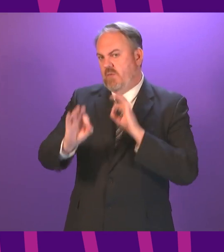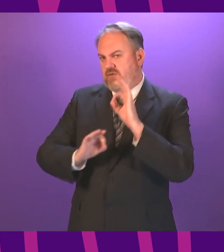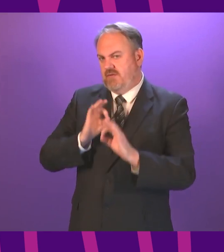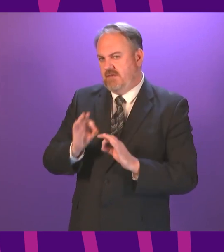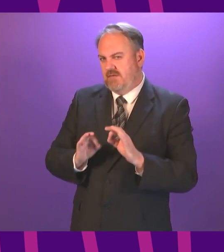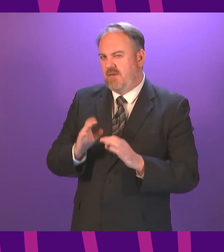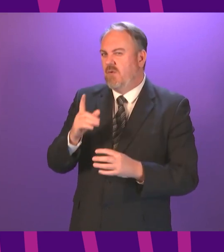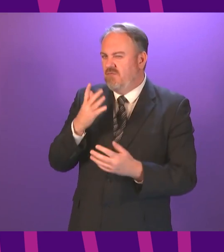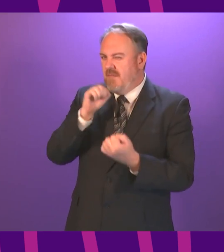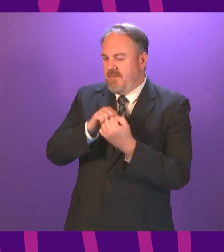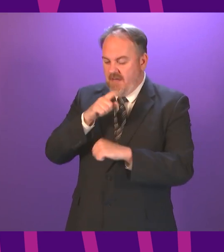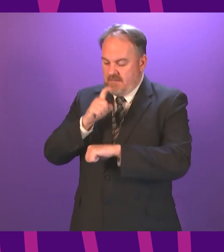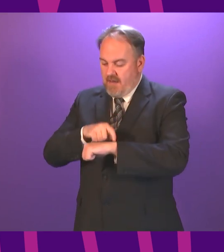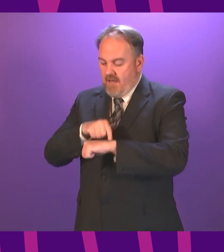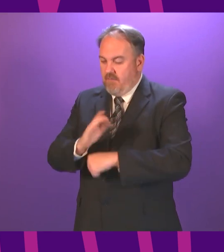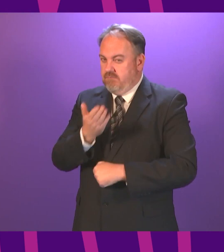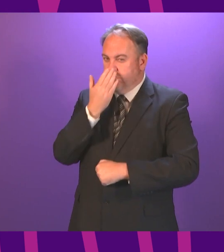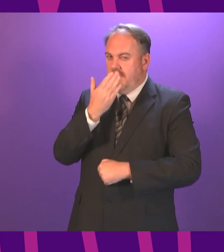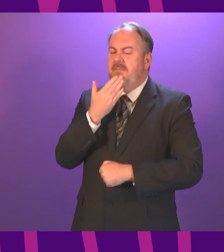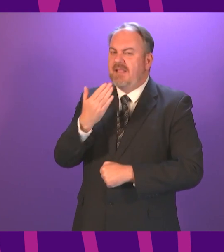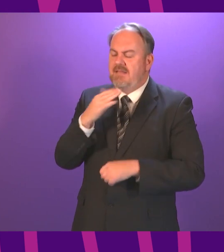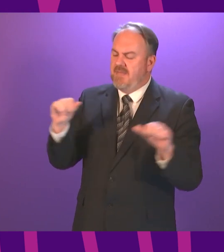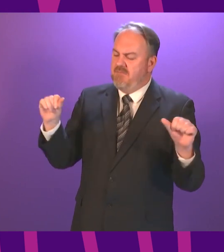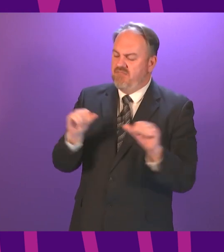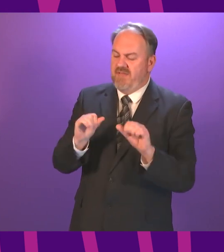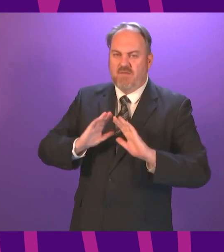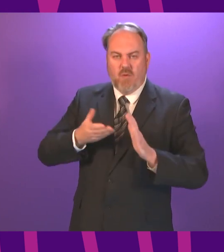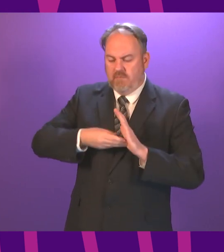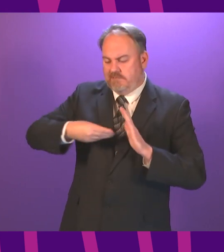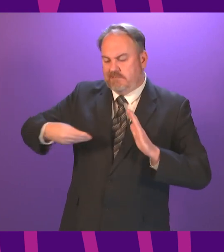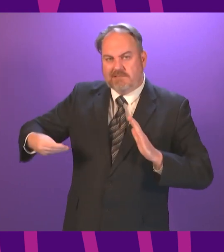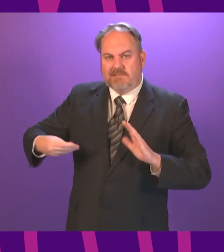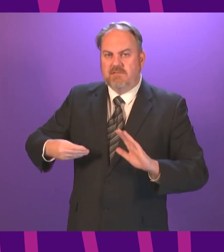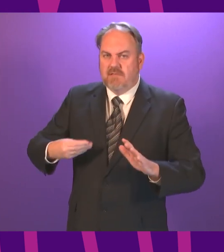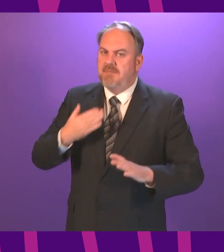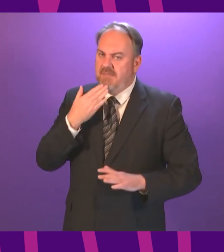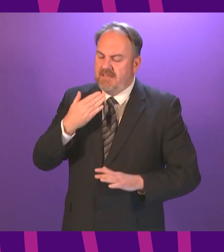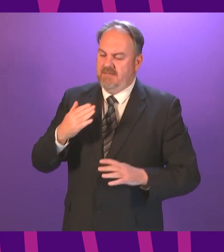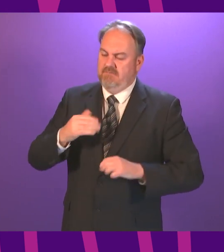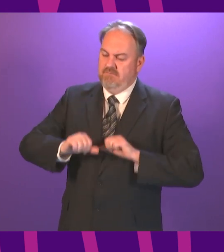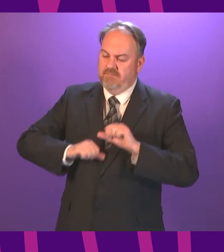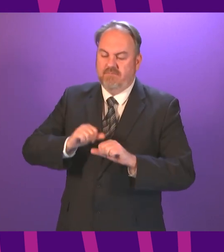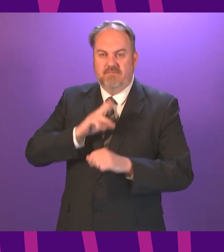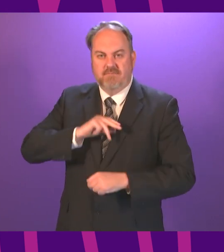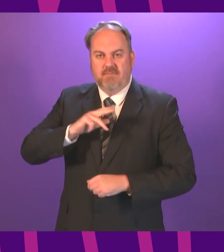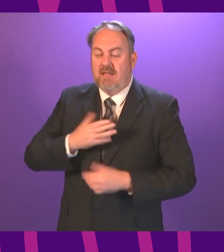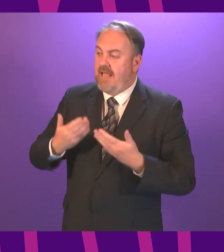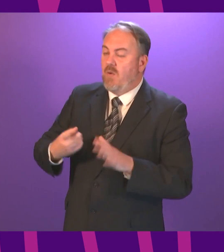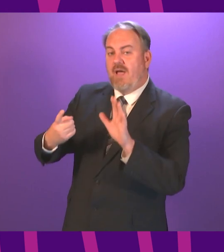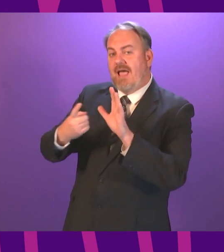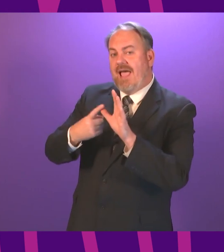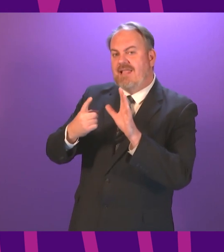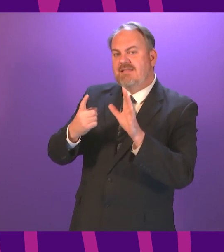get as many people in as possible, I'd prefer short and succinct questions and answers to match. And I call Alistair Allen.